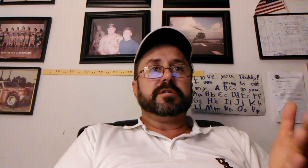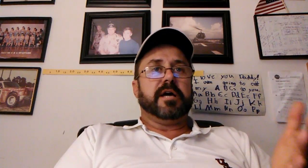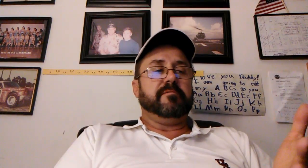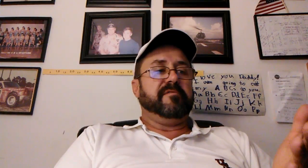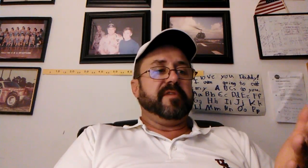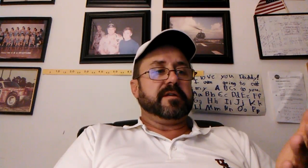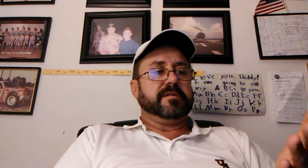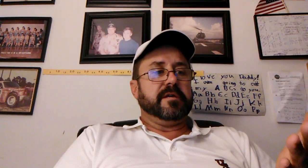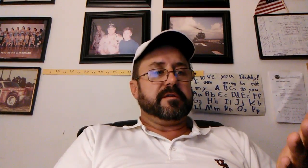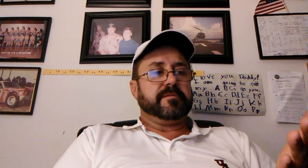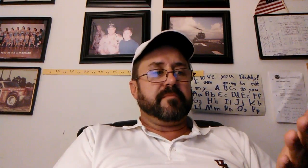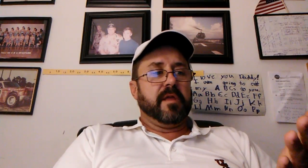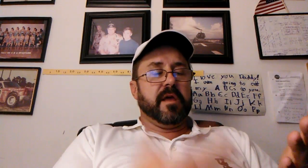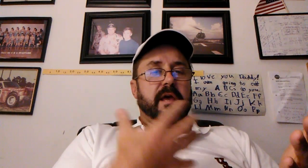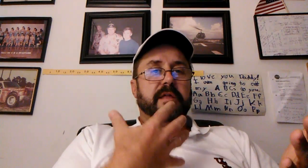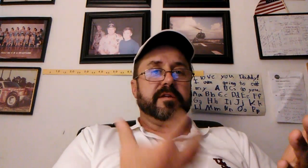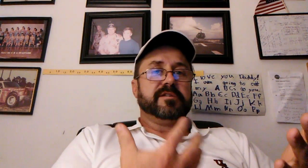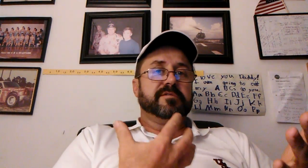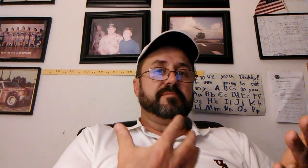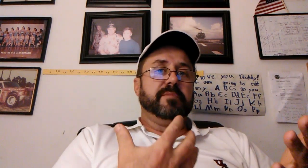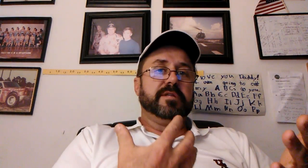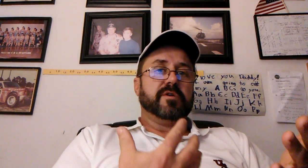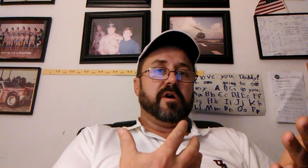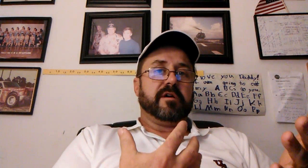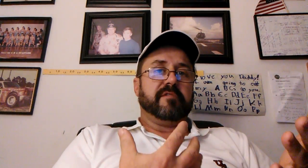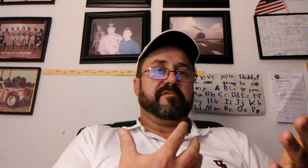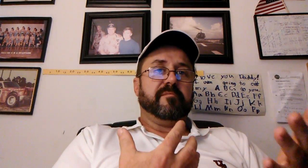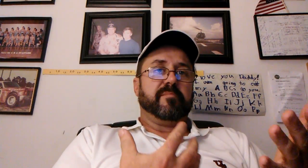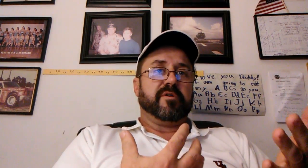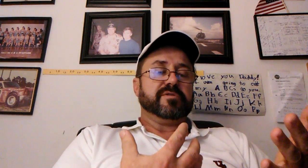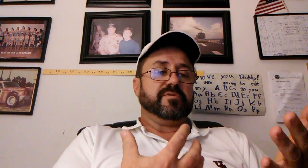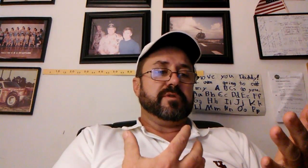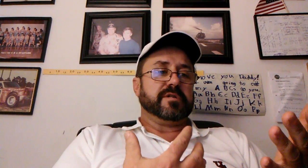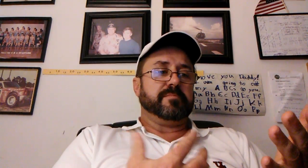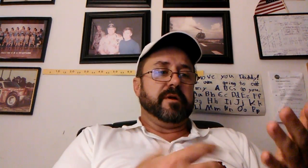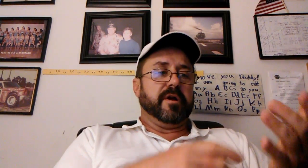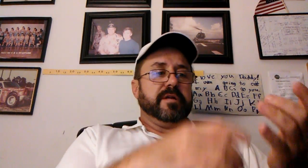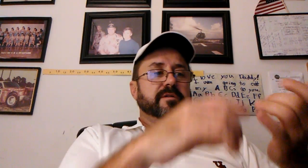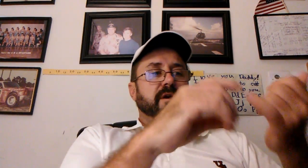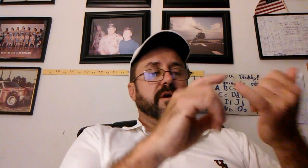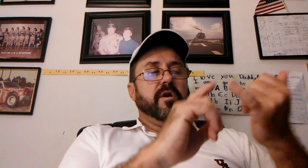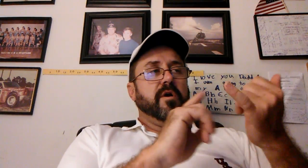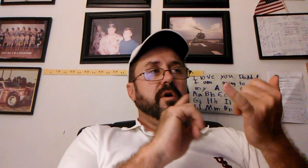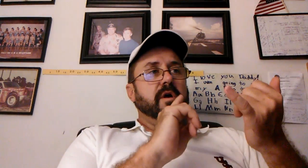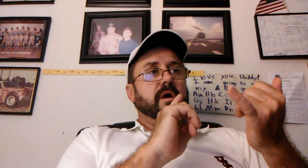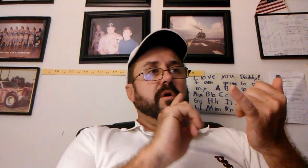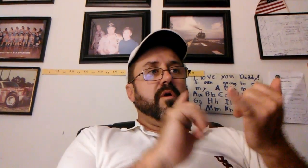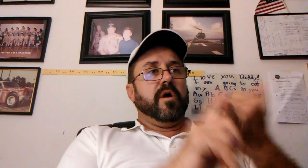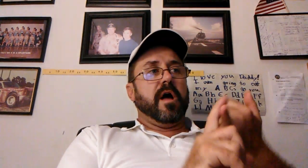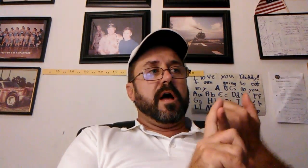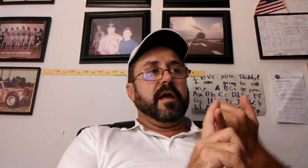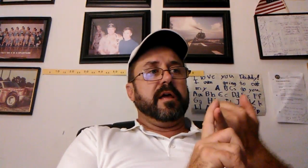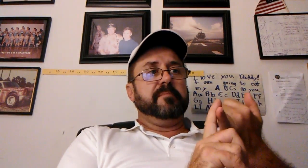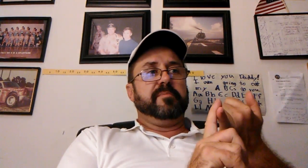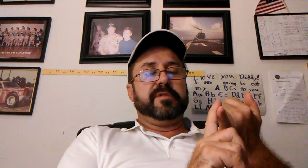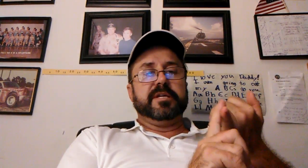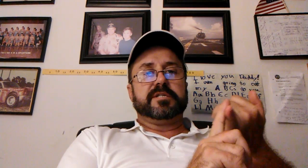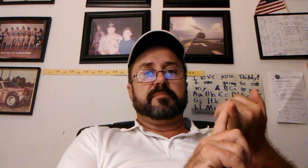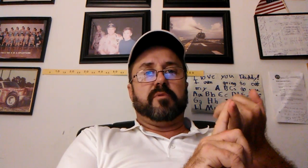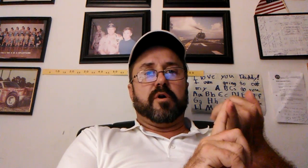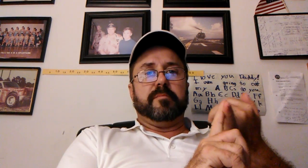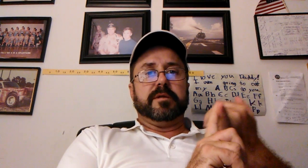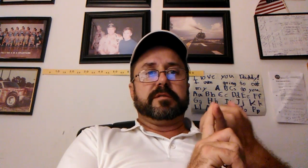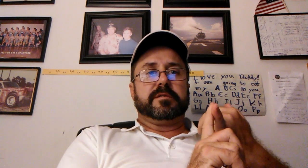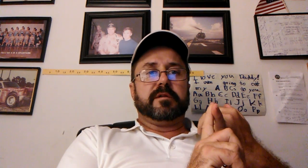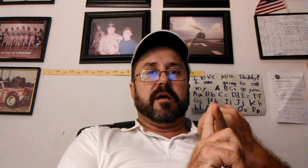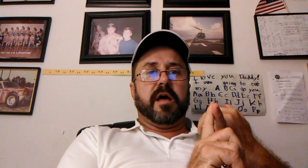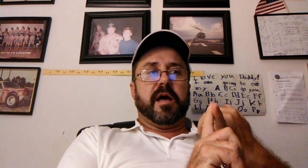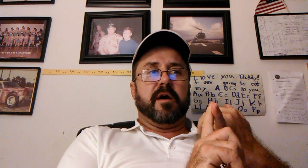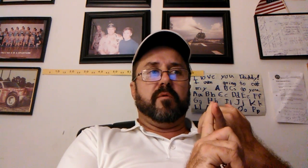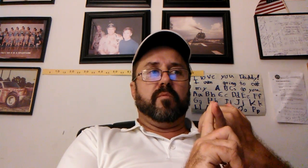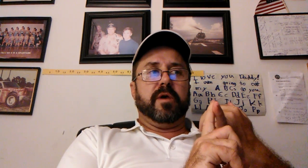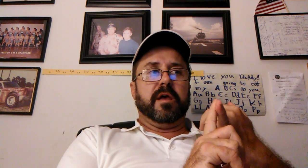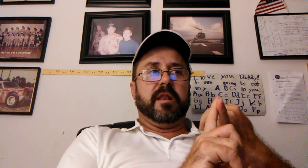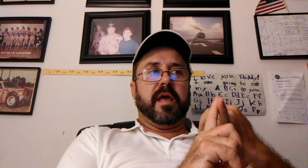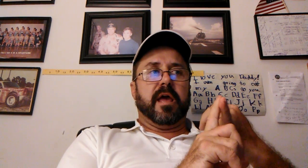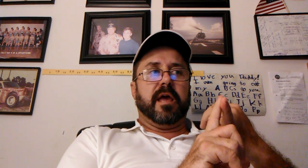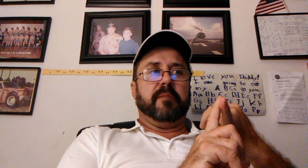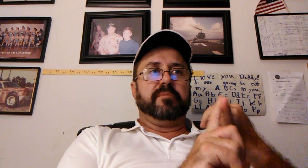here's how we fix this. And this is me talking from personal experience. In police departments, when a